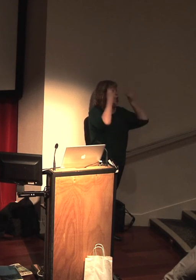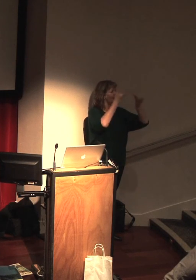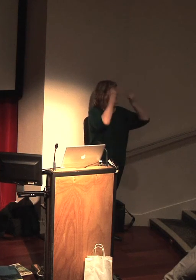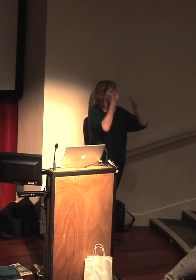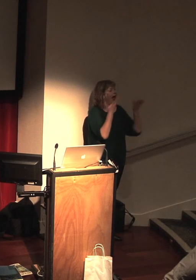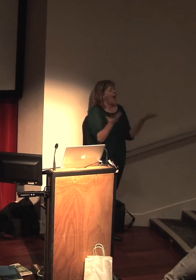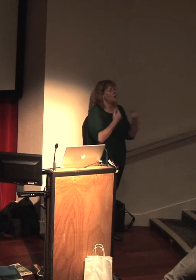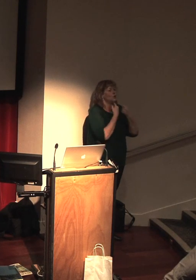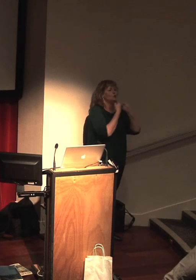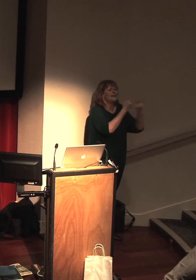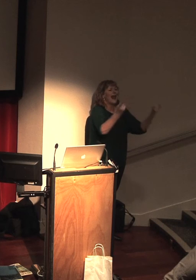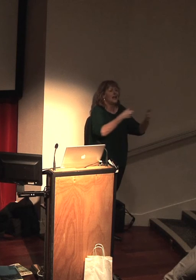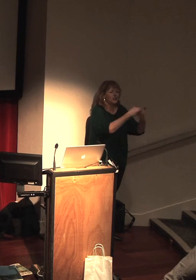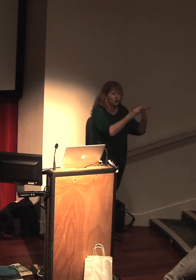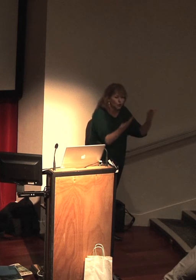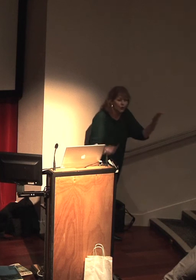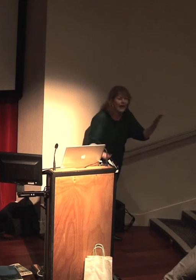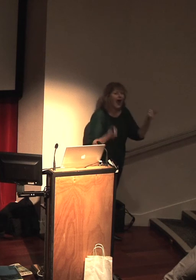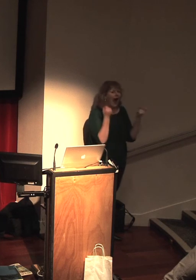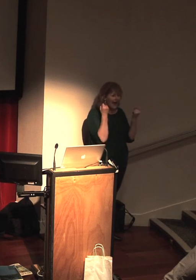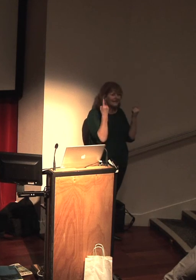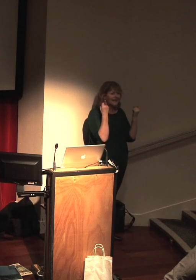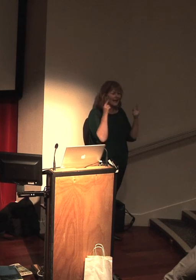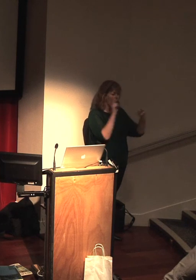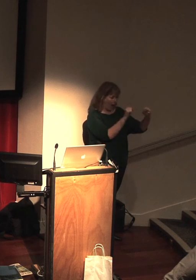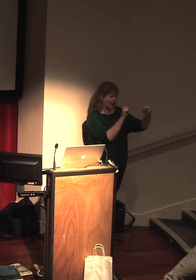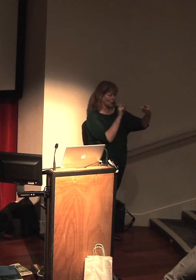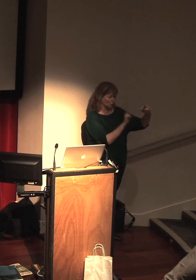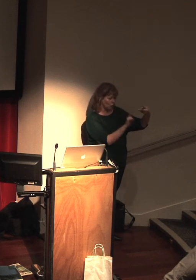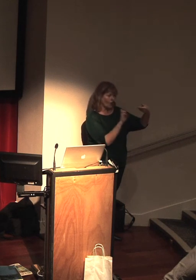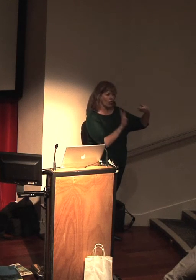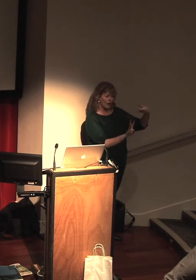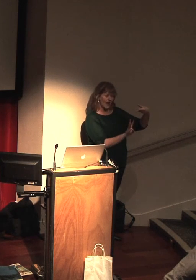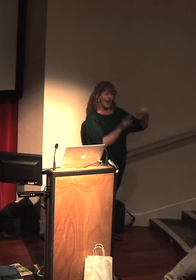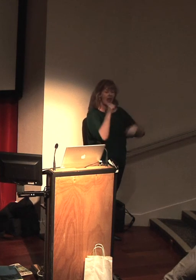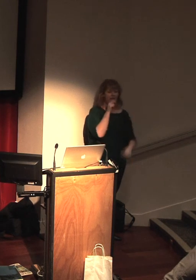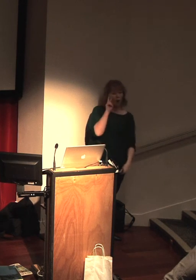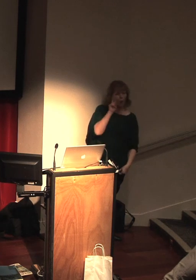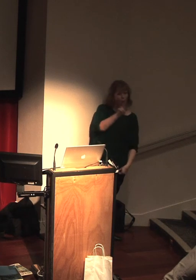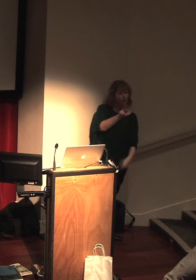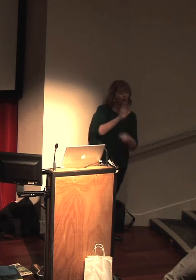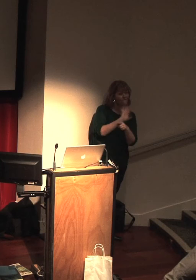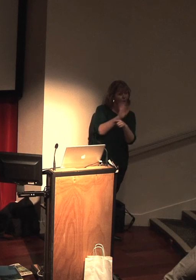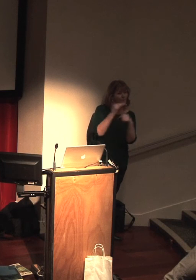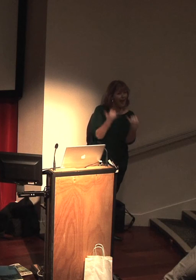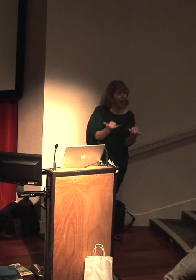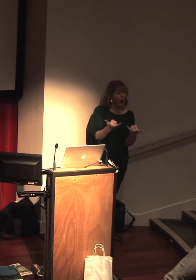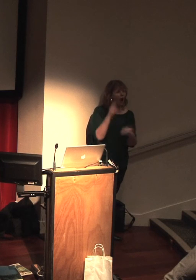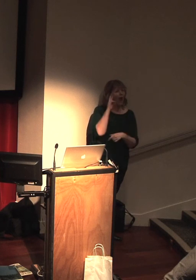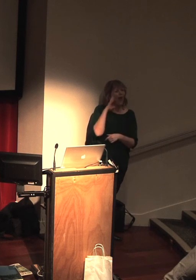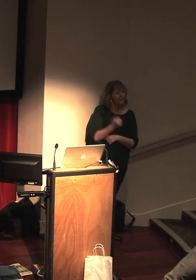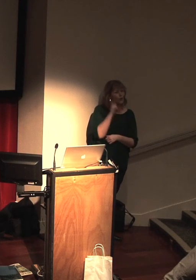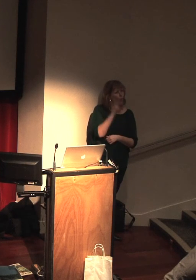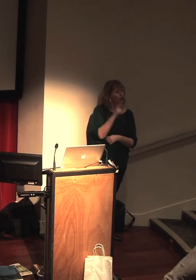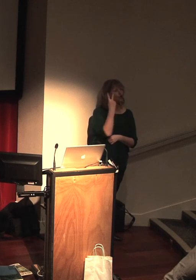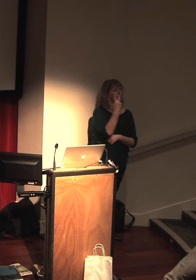What makes them work. Understanding that. And thinking about it. You know, when I go and watch a film now, I tend to have to watch it twice. Because my first pass of the